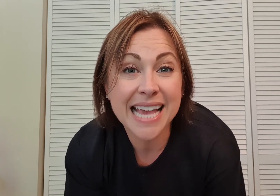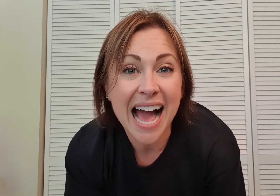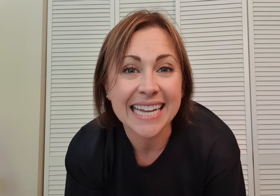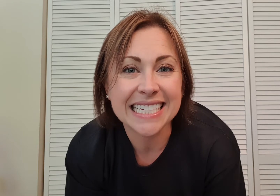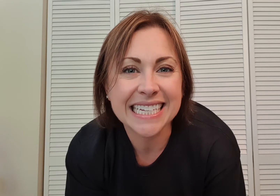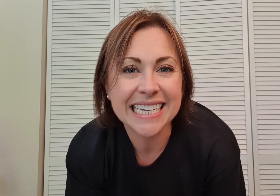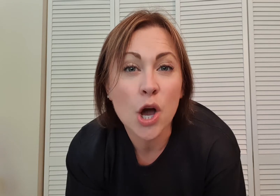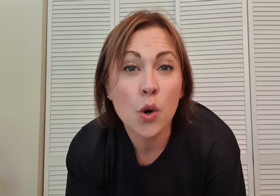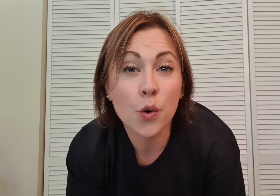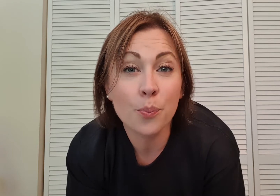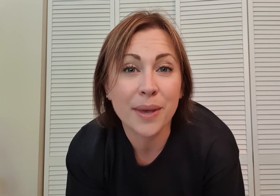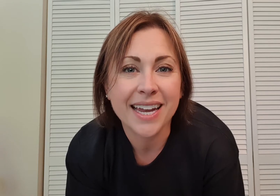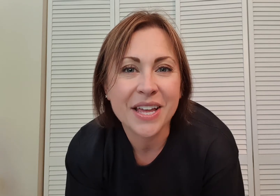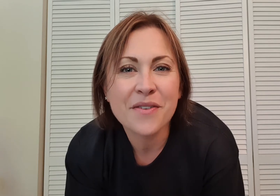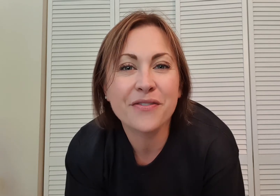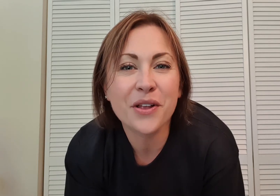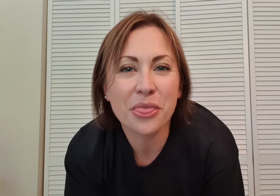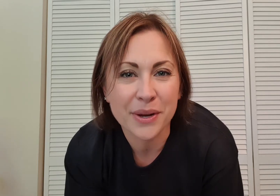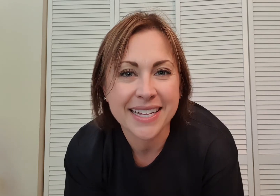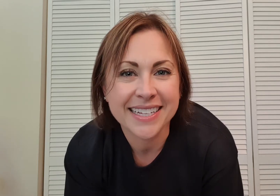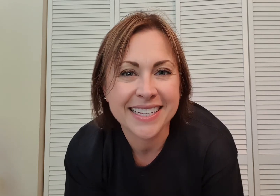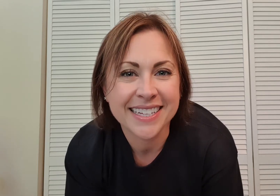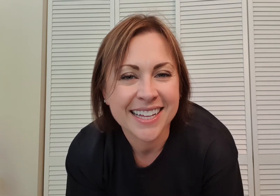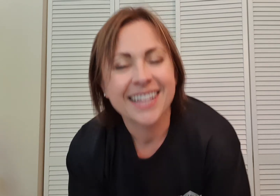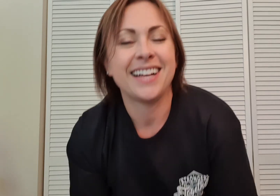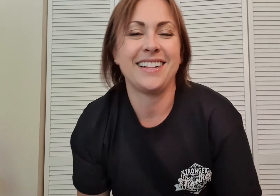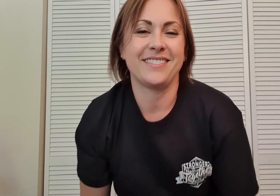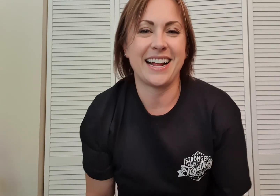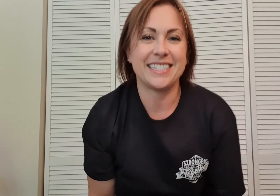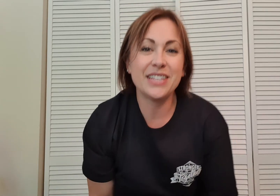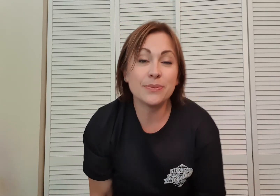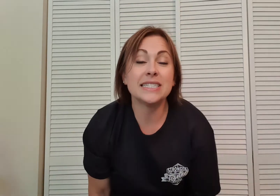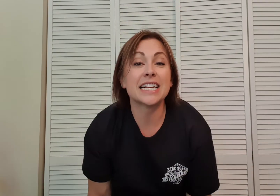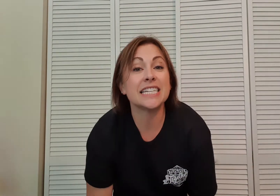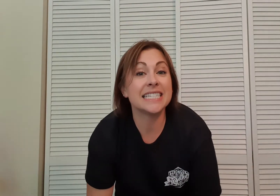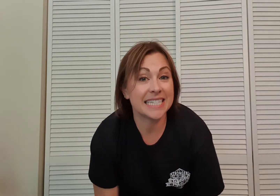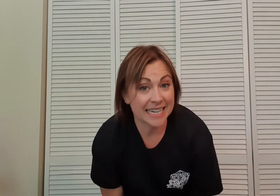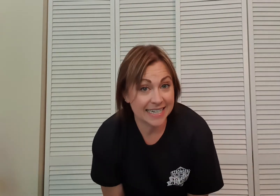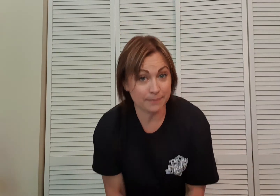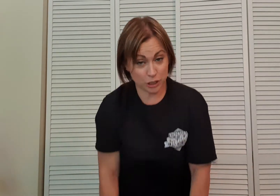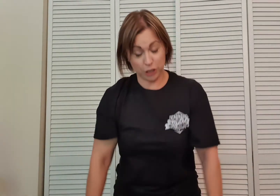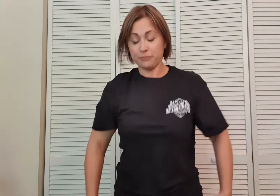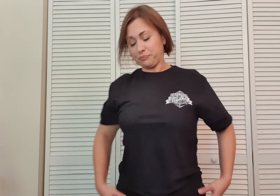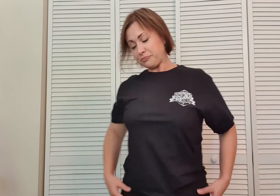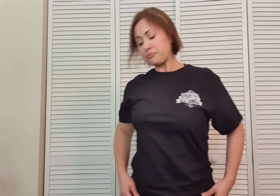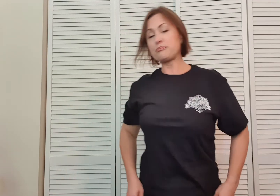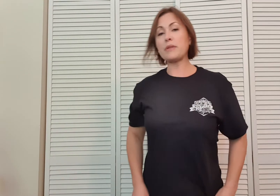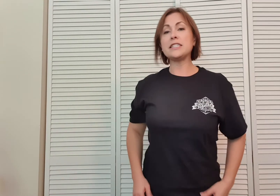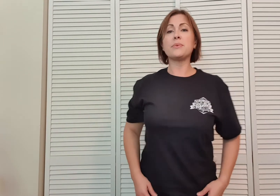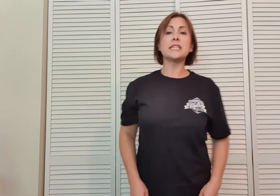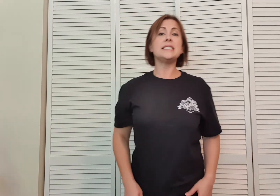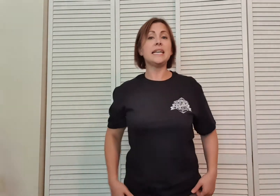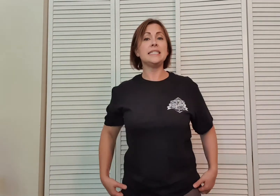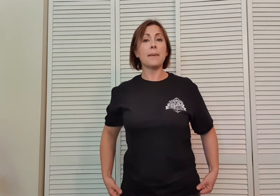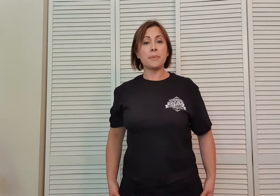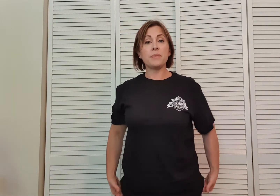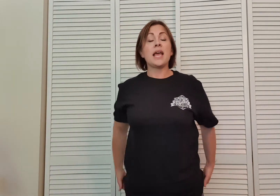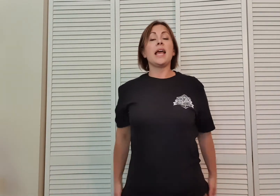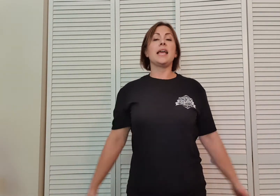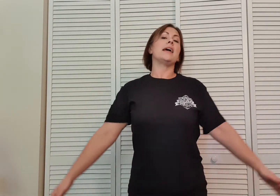I T hoop it for three. All right. So this one is actually a standing up cheer. So we're going to stand up and